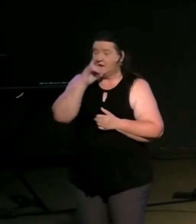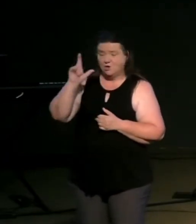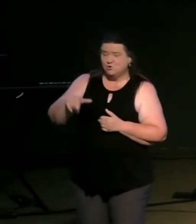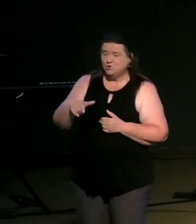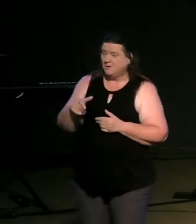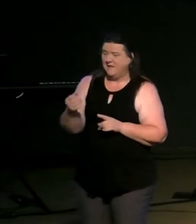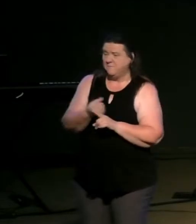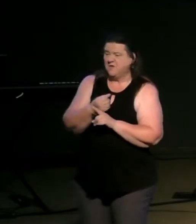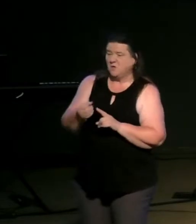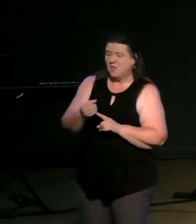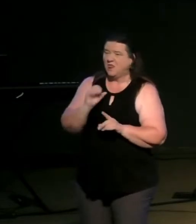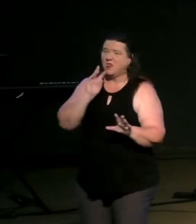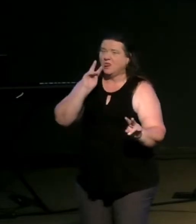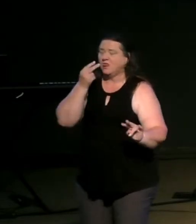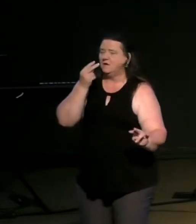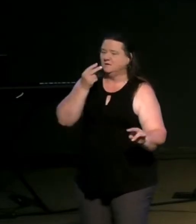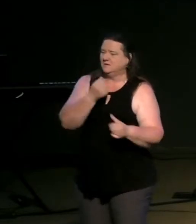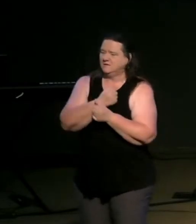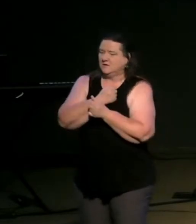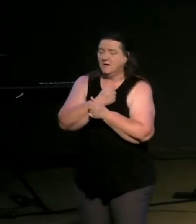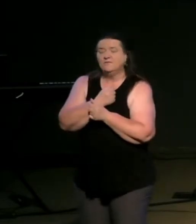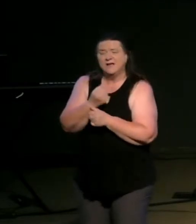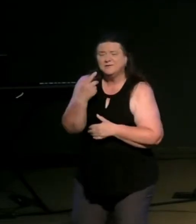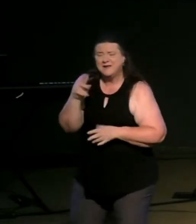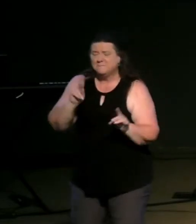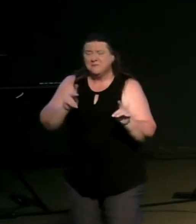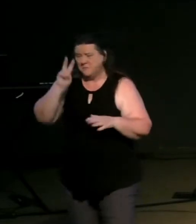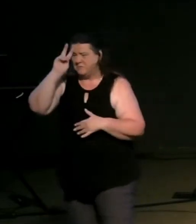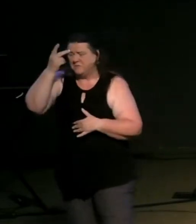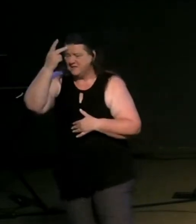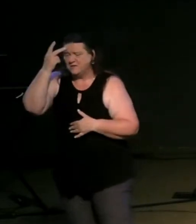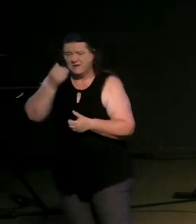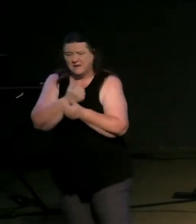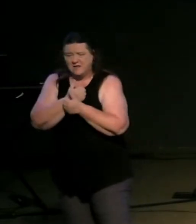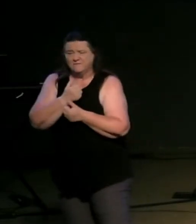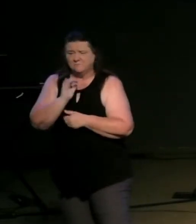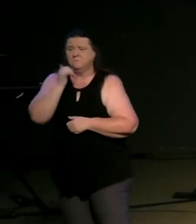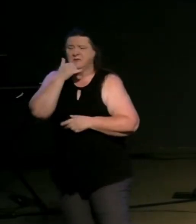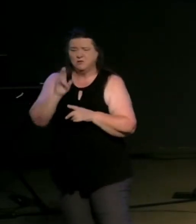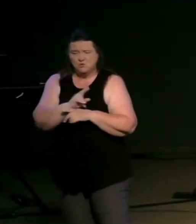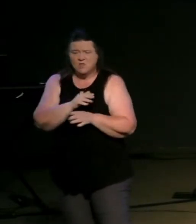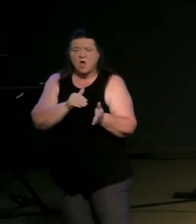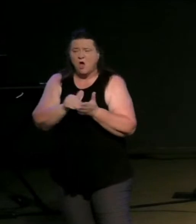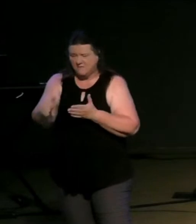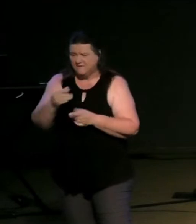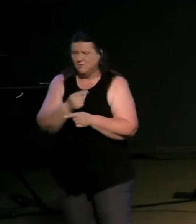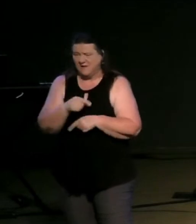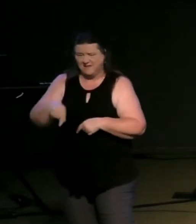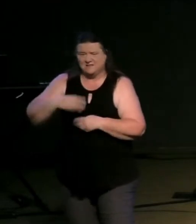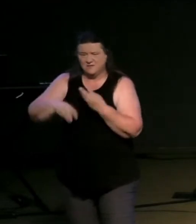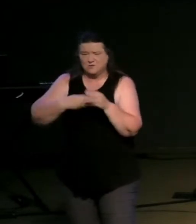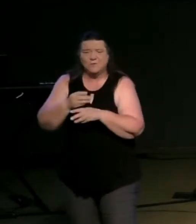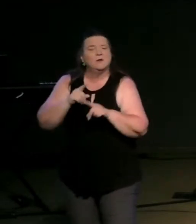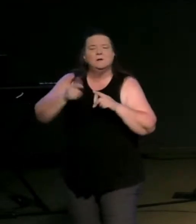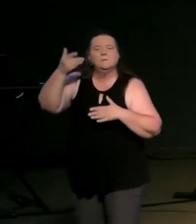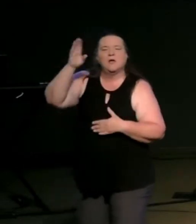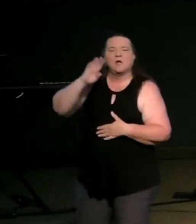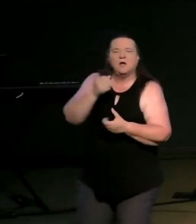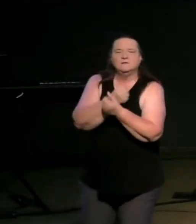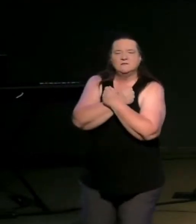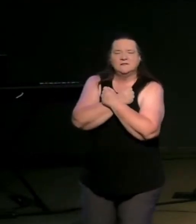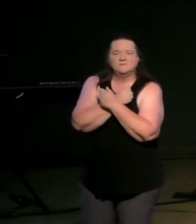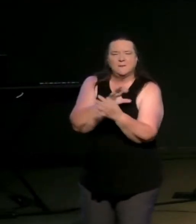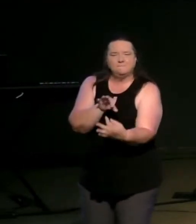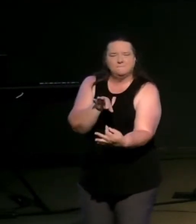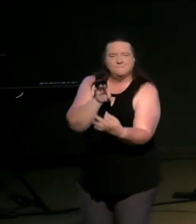abused the word love is abused greatly in the world we live in but god's love is is